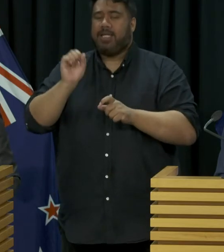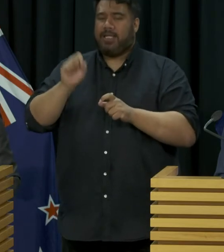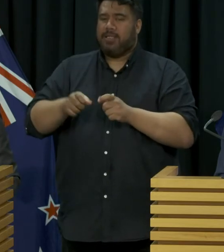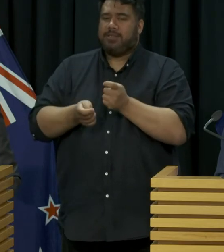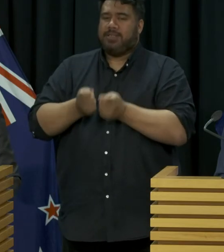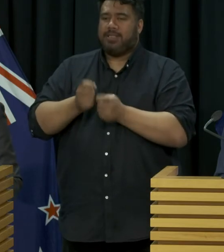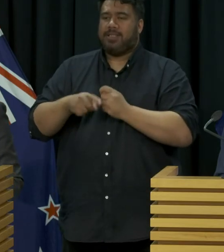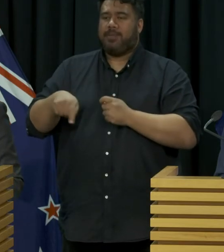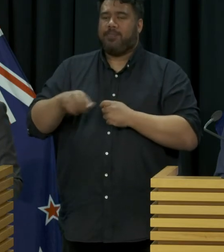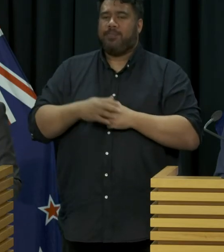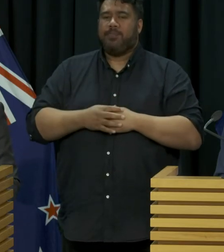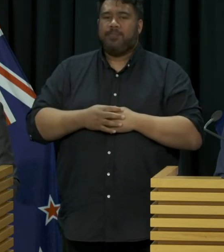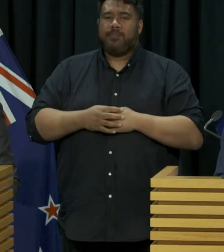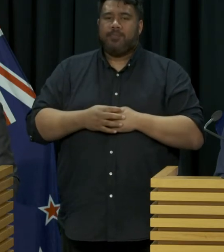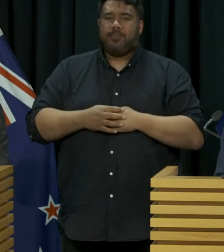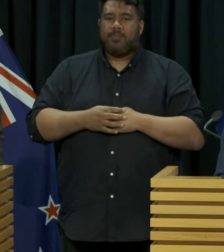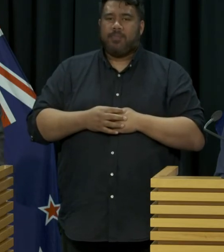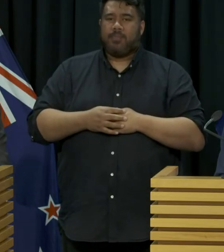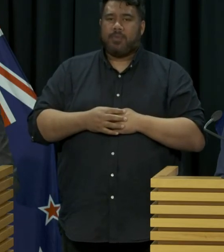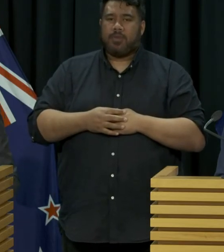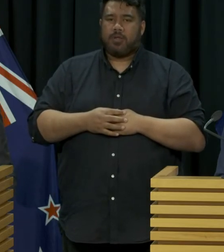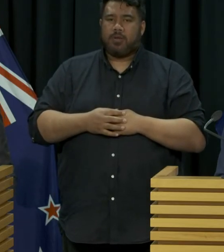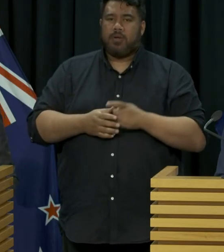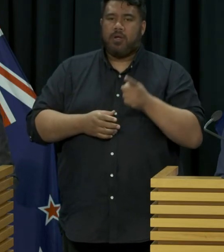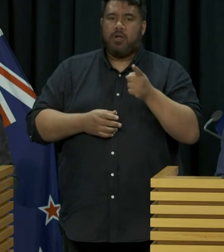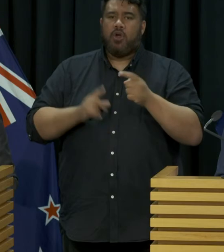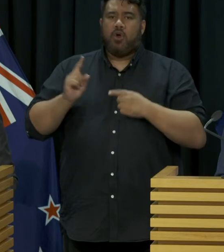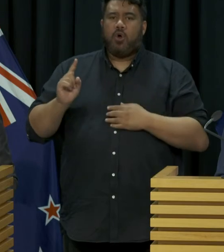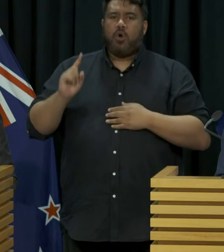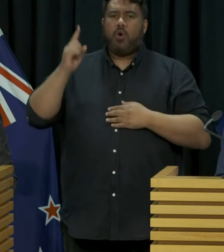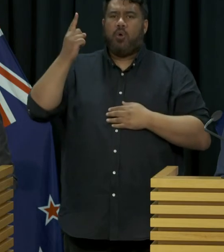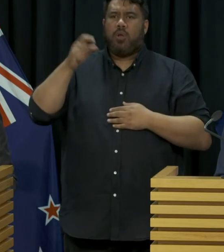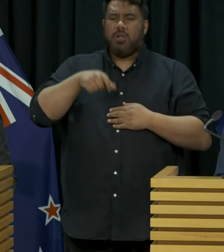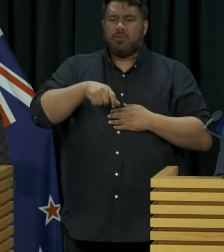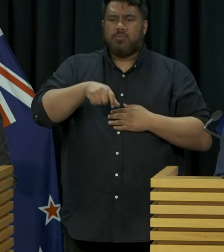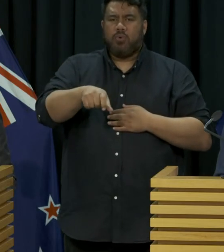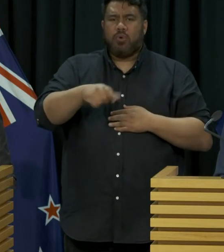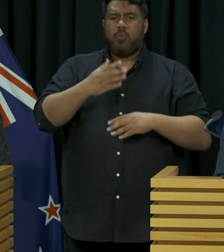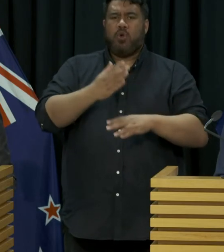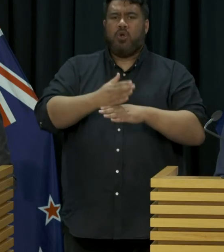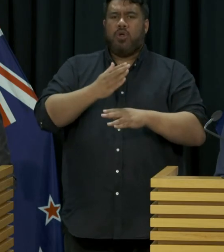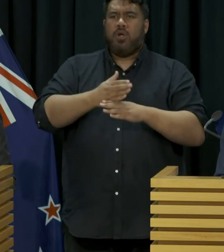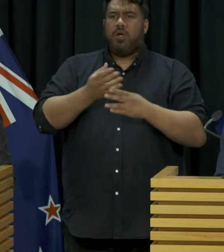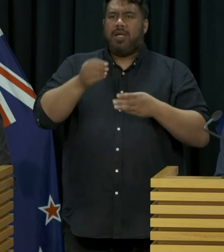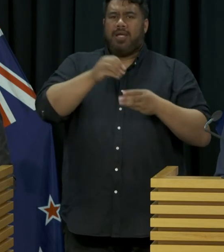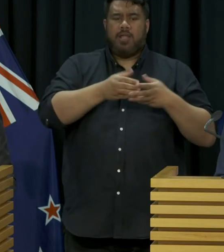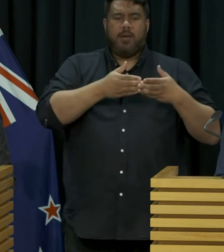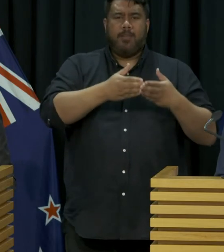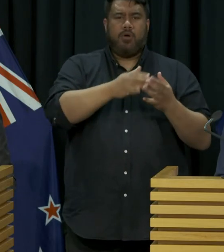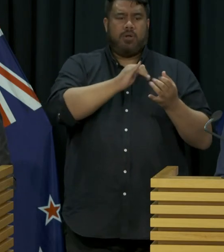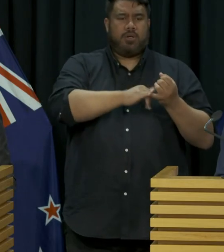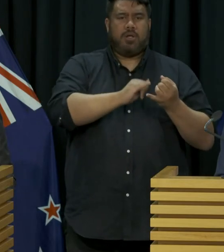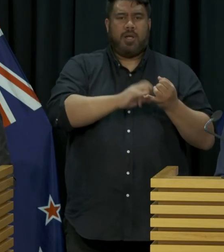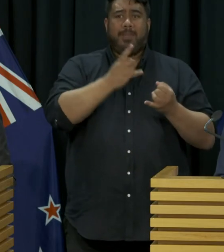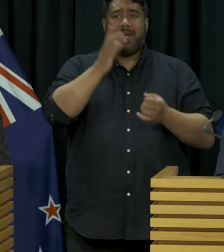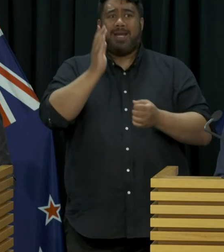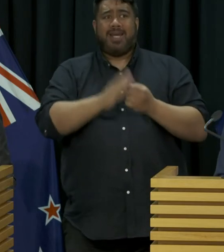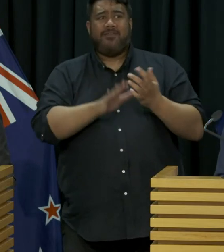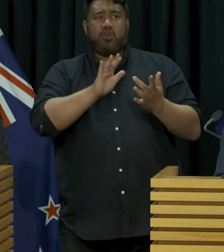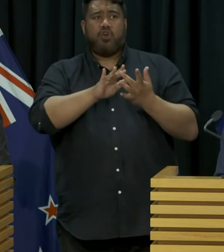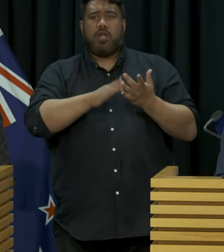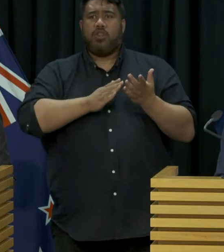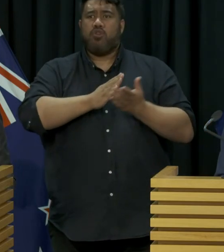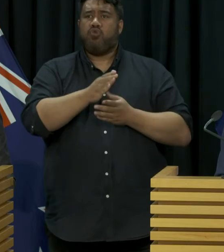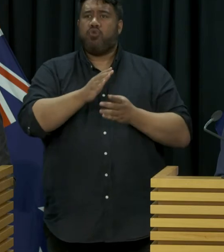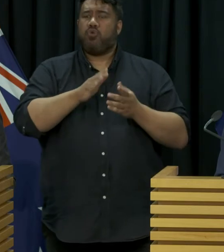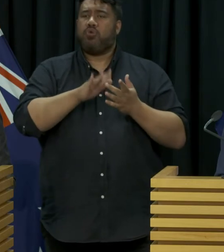they are tested. How many have to Auckland port workers bordering the Sofrana Seville and were subsequently never contacted by public health